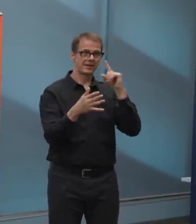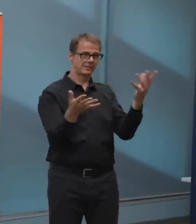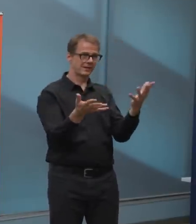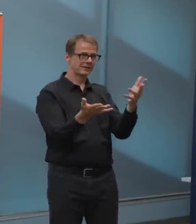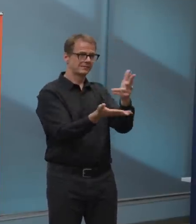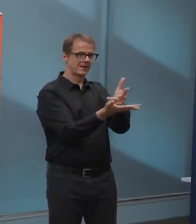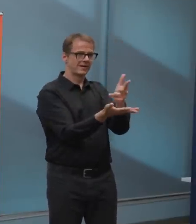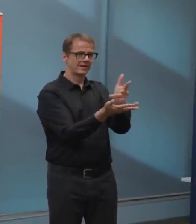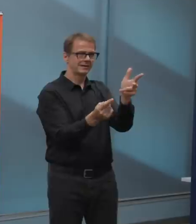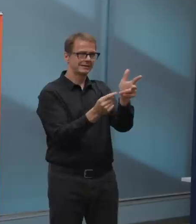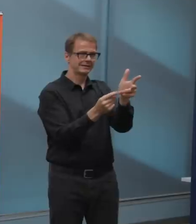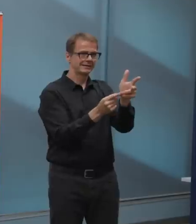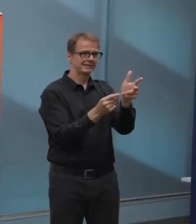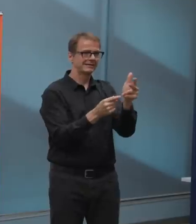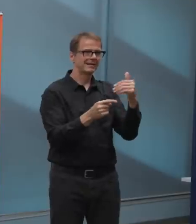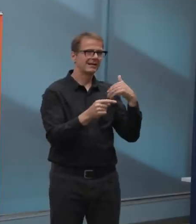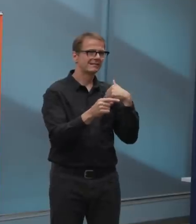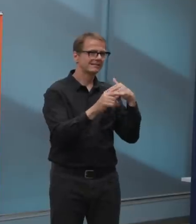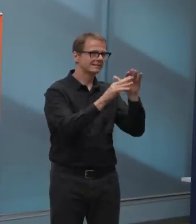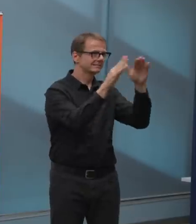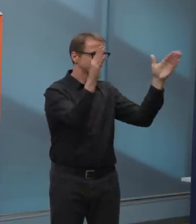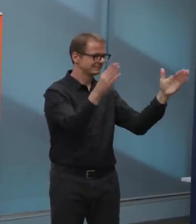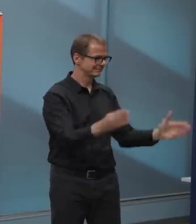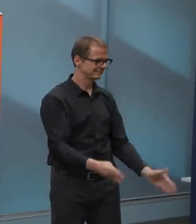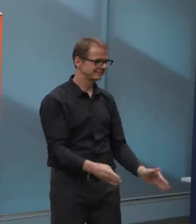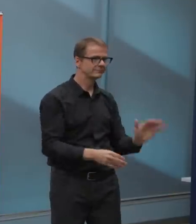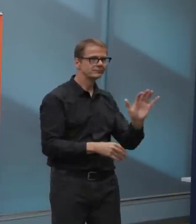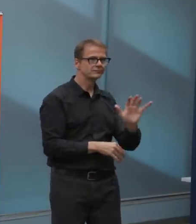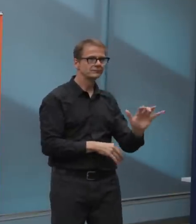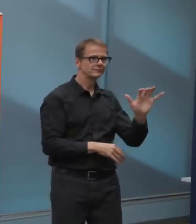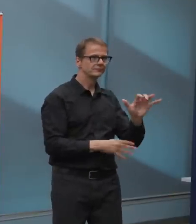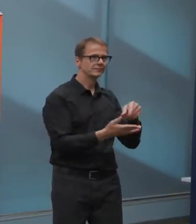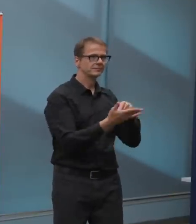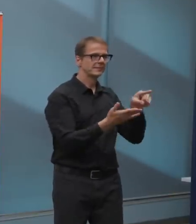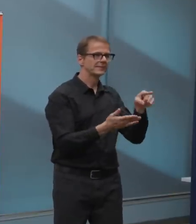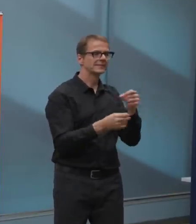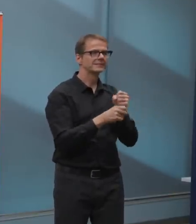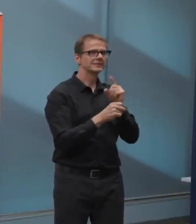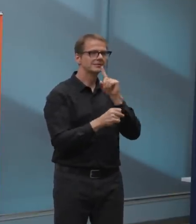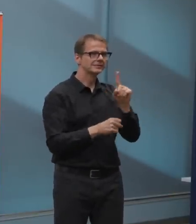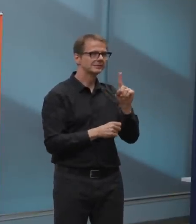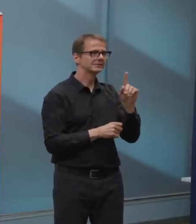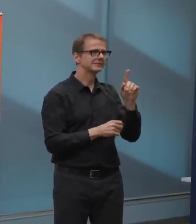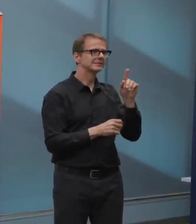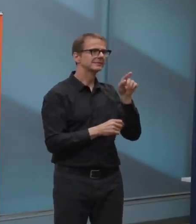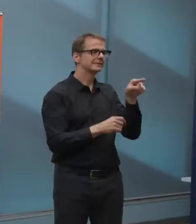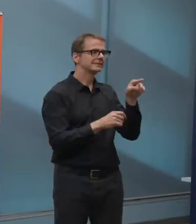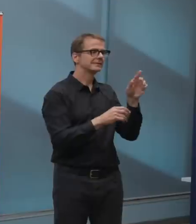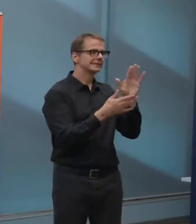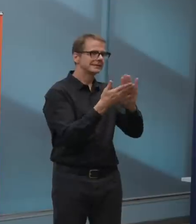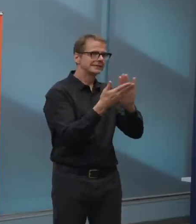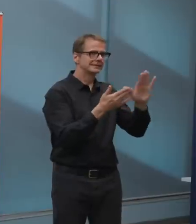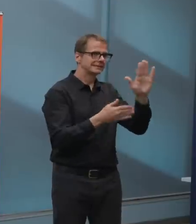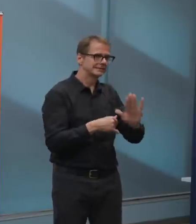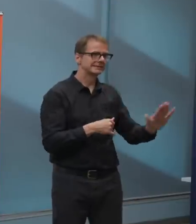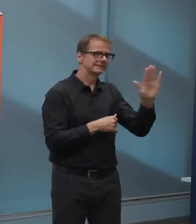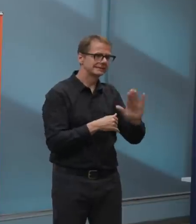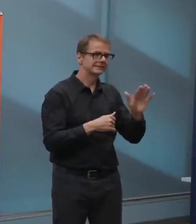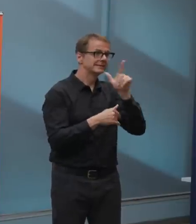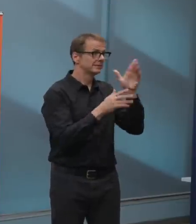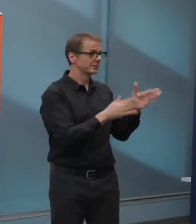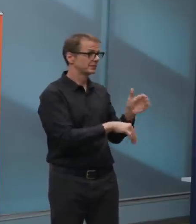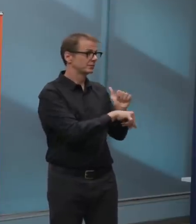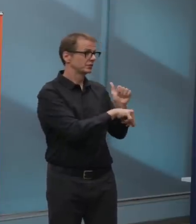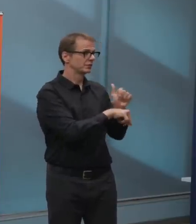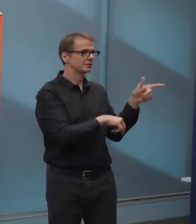Also, good to announce that effective June 15th, we're going to be looking at reopening the zoo, uh, to the public, but it will come with